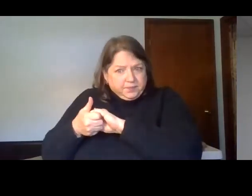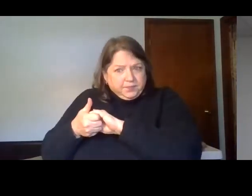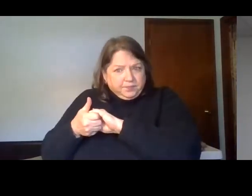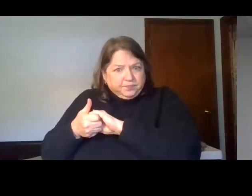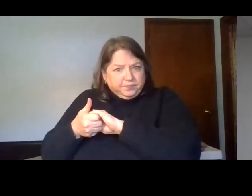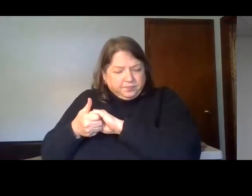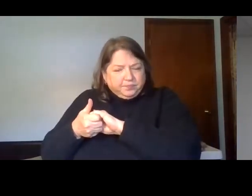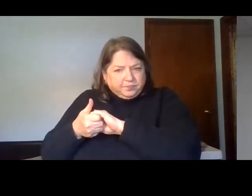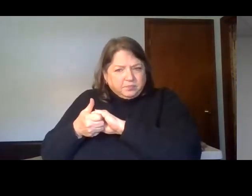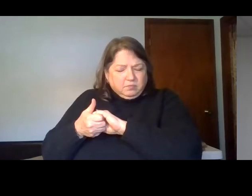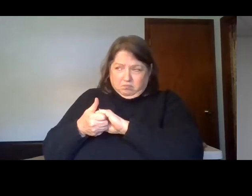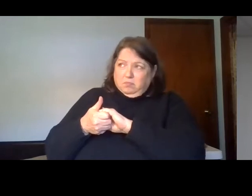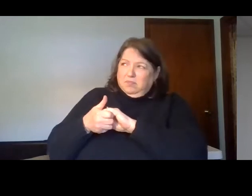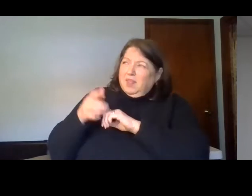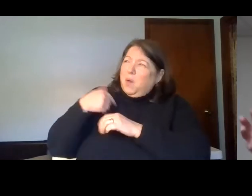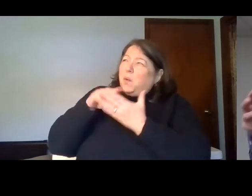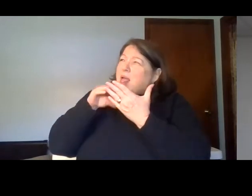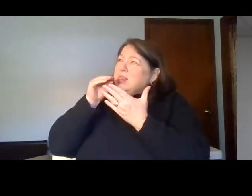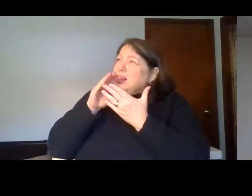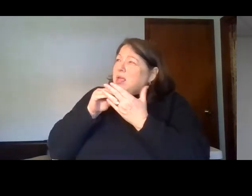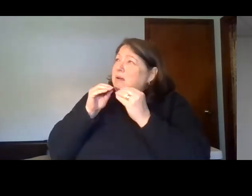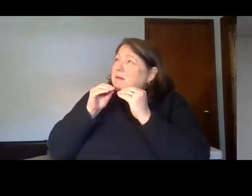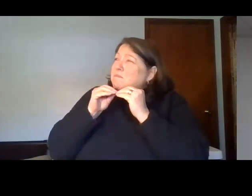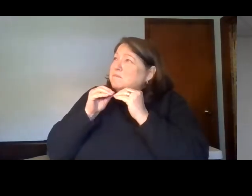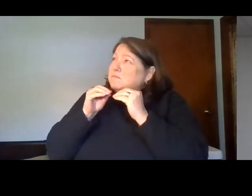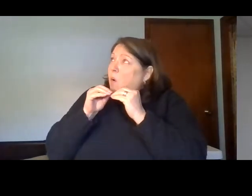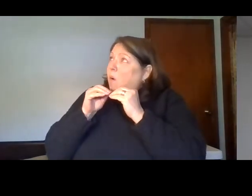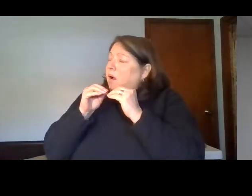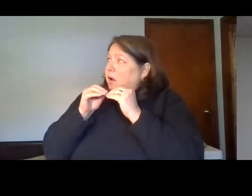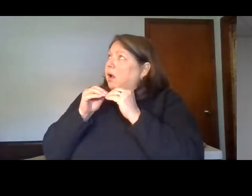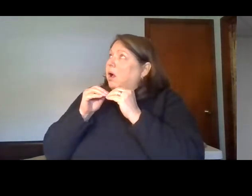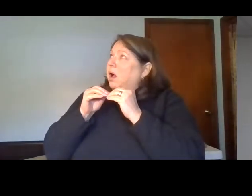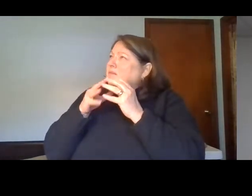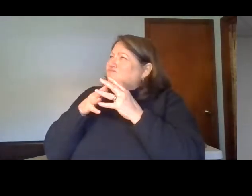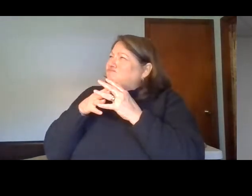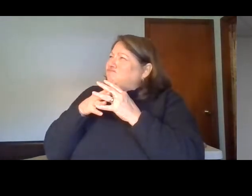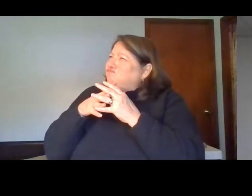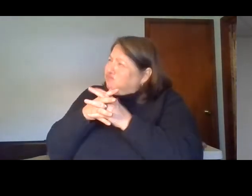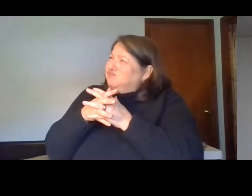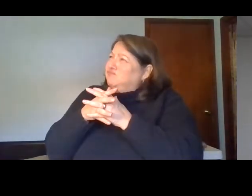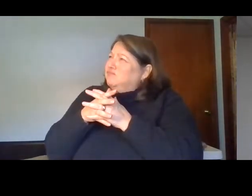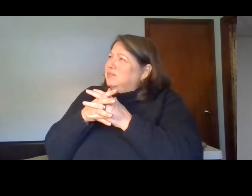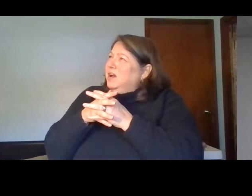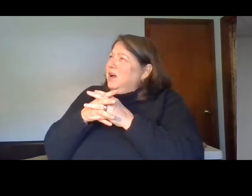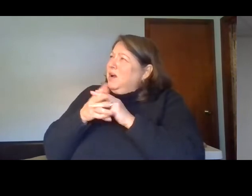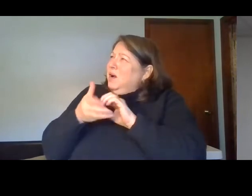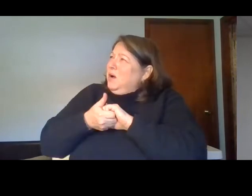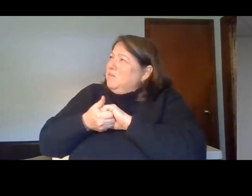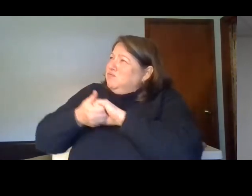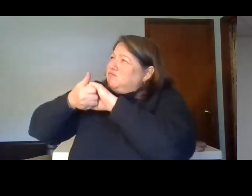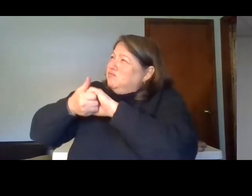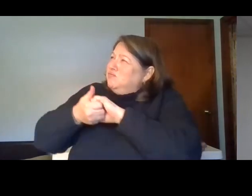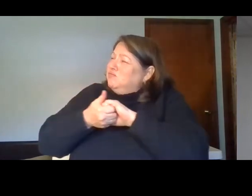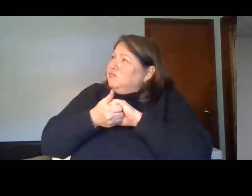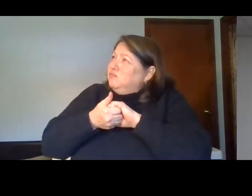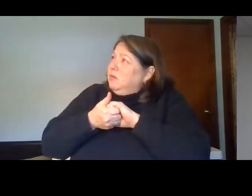we get to know God, that is, the more we become intimate with him, the stronger, the more we trust in